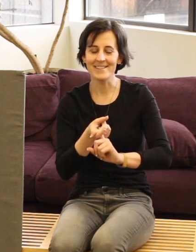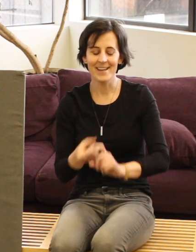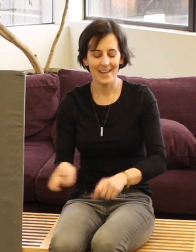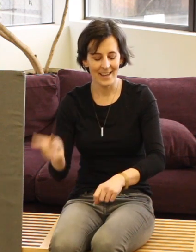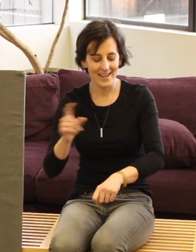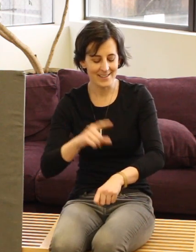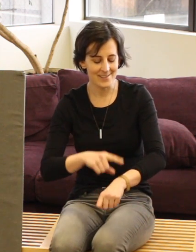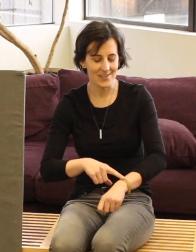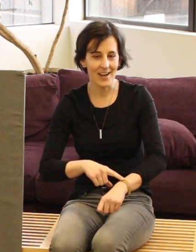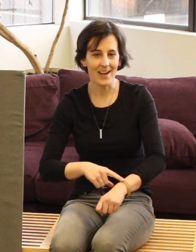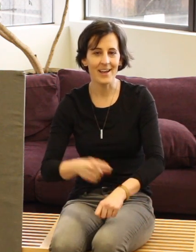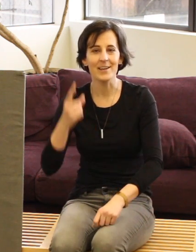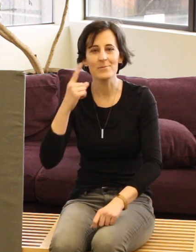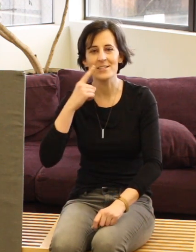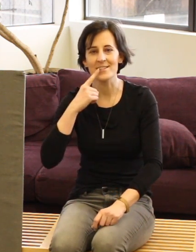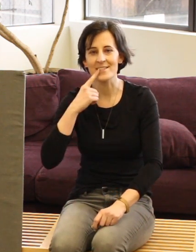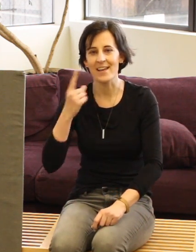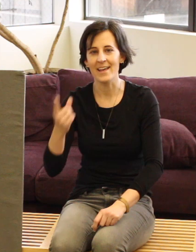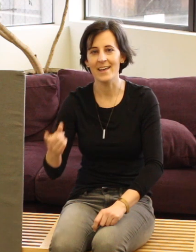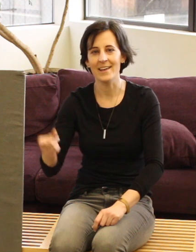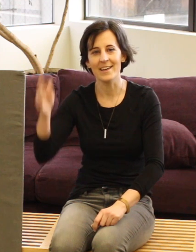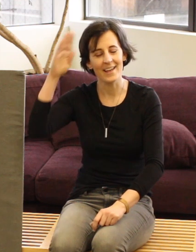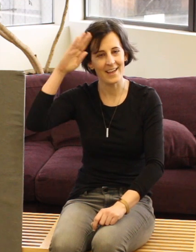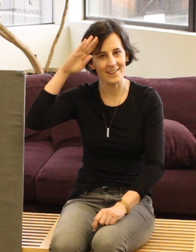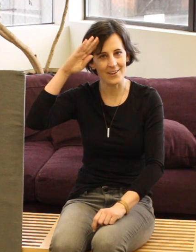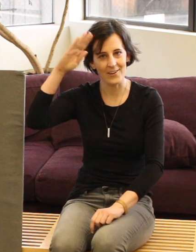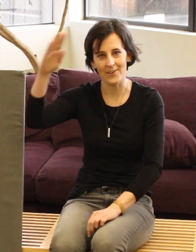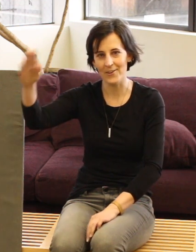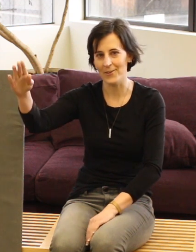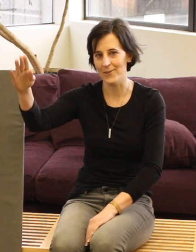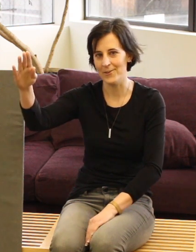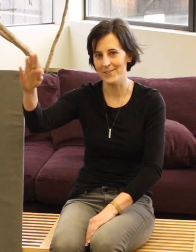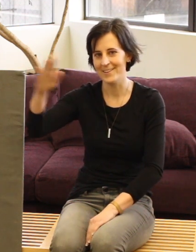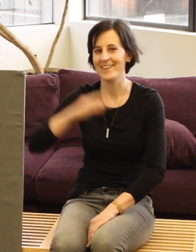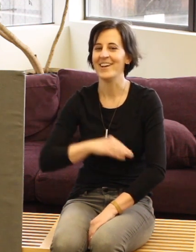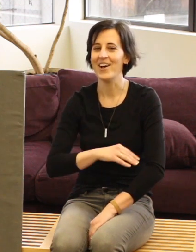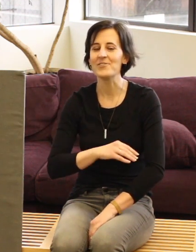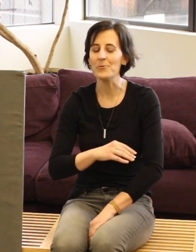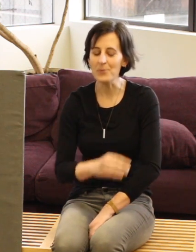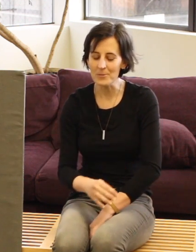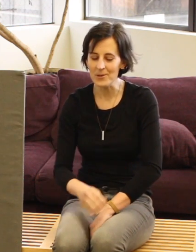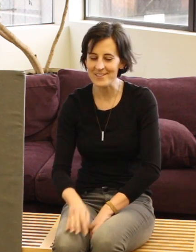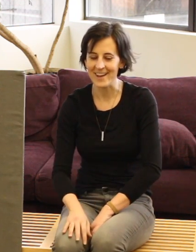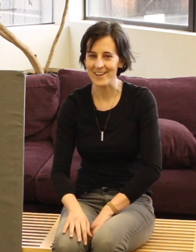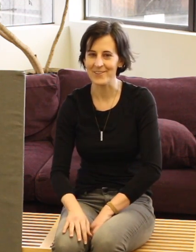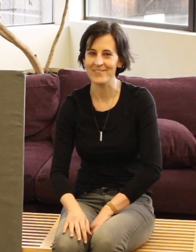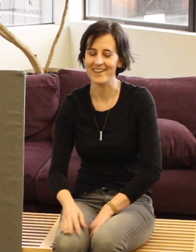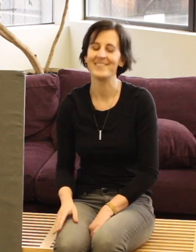It's time to say hello. I'll do it one more time. Here we go.